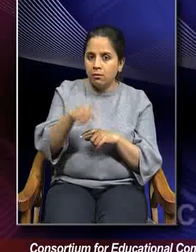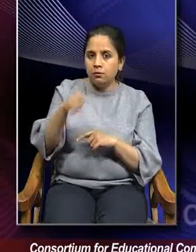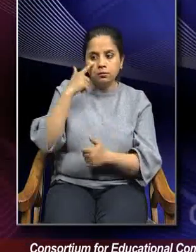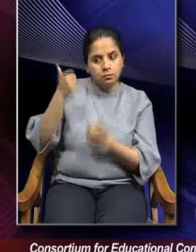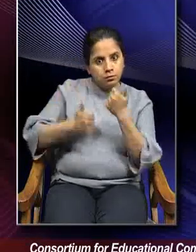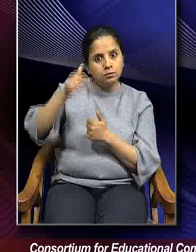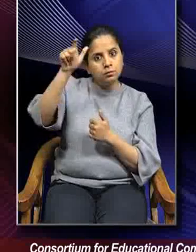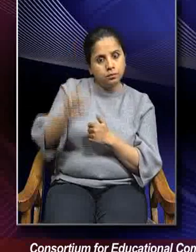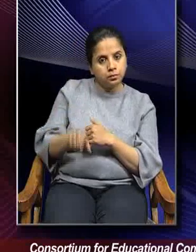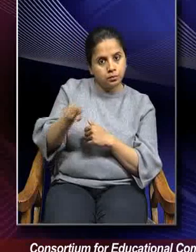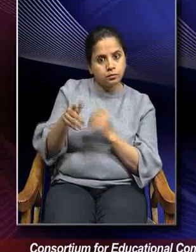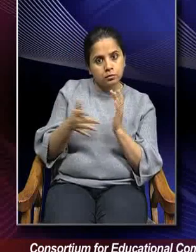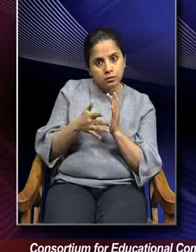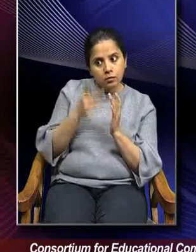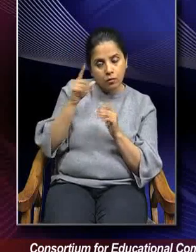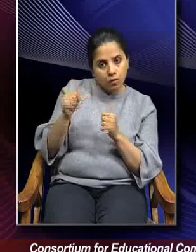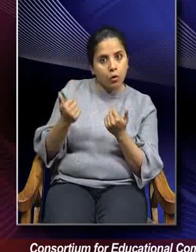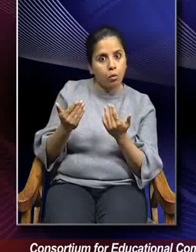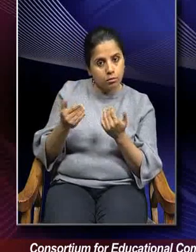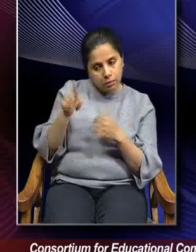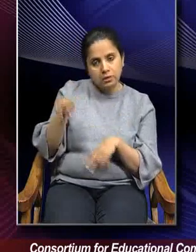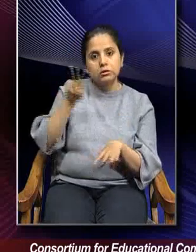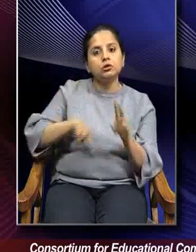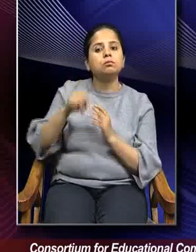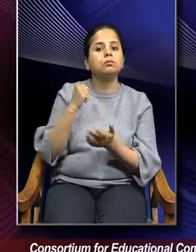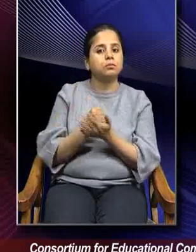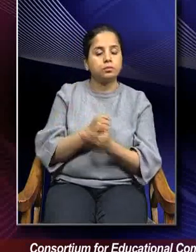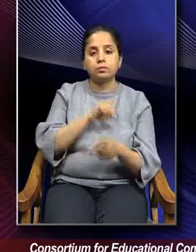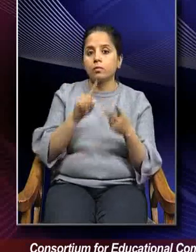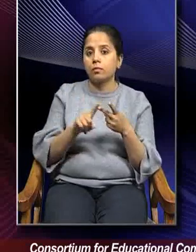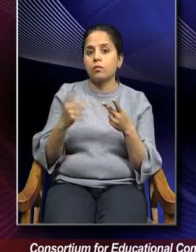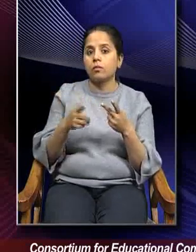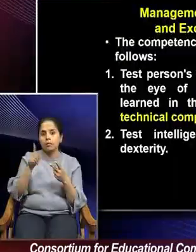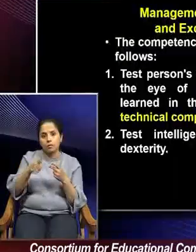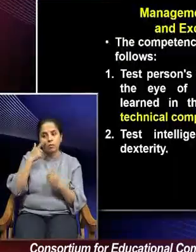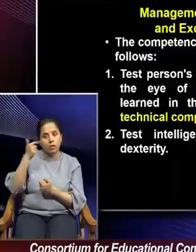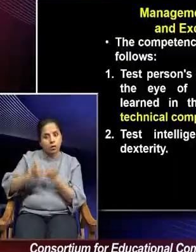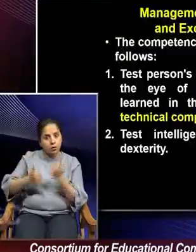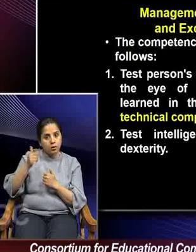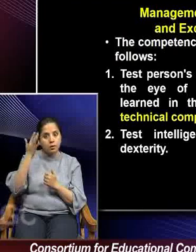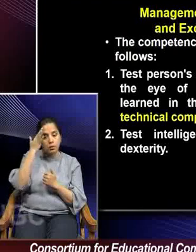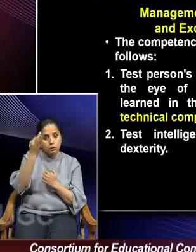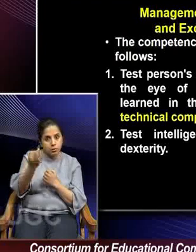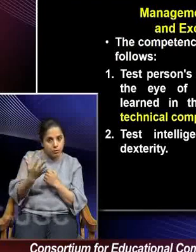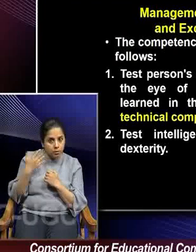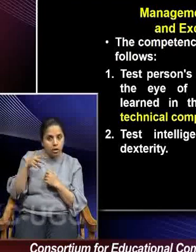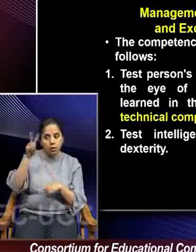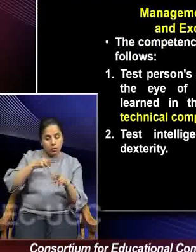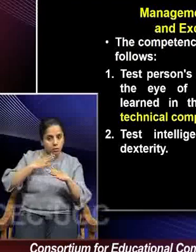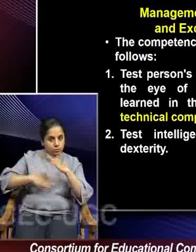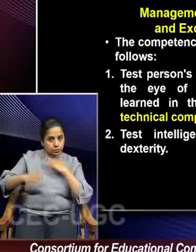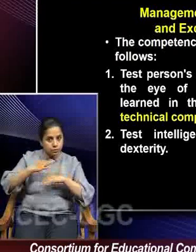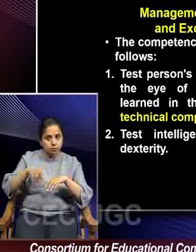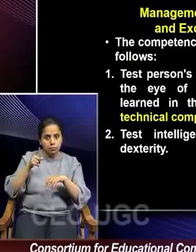the person's technical competence. The second one is you need to test intelligence, perseverance and